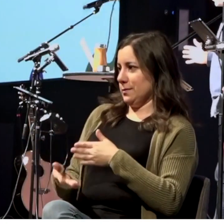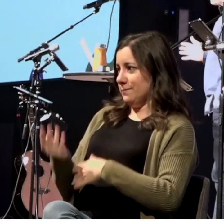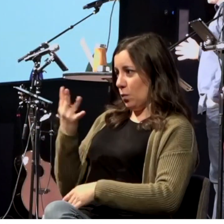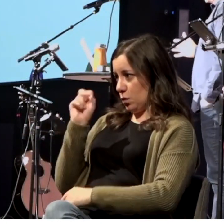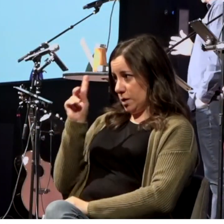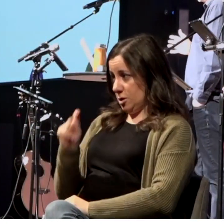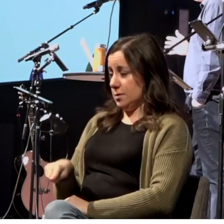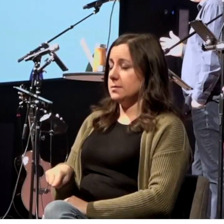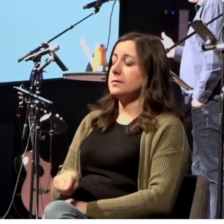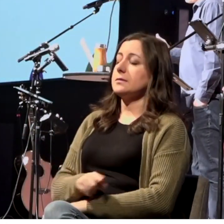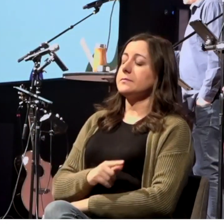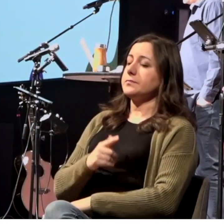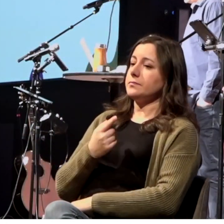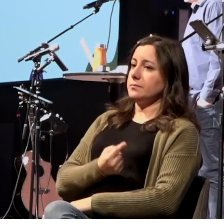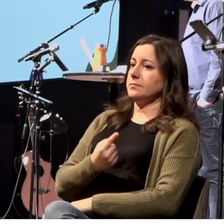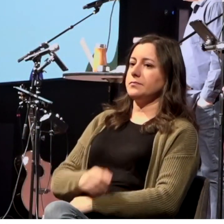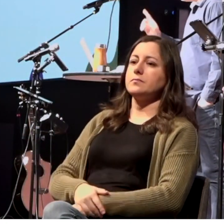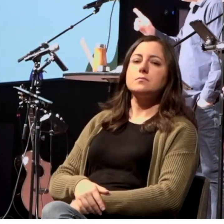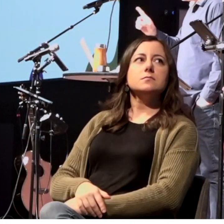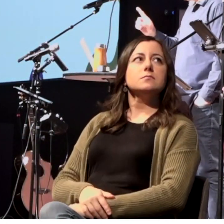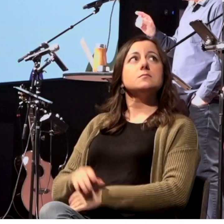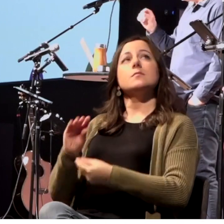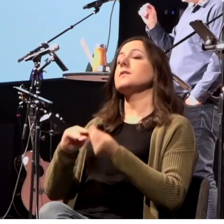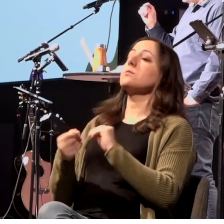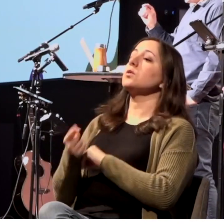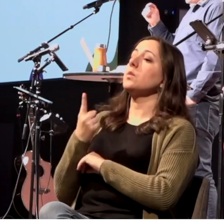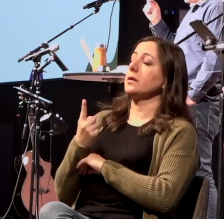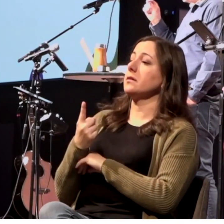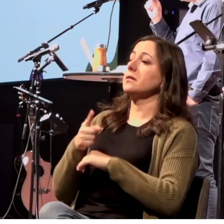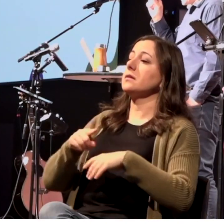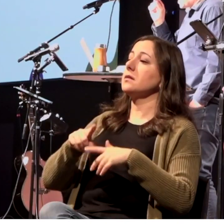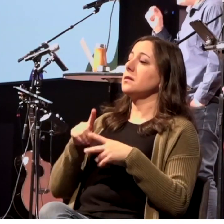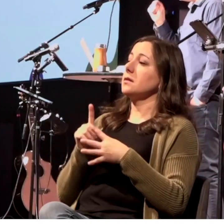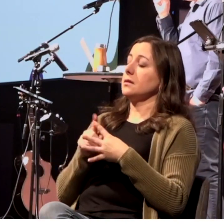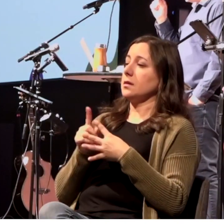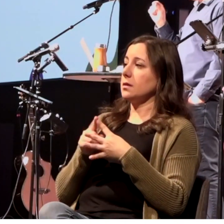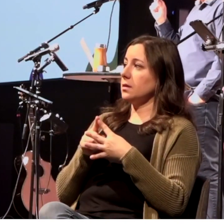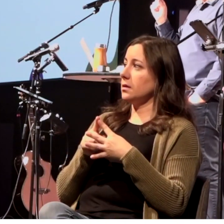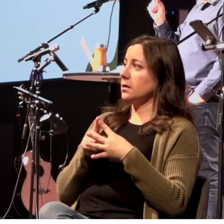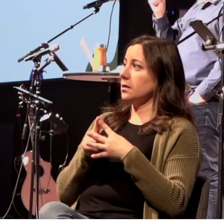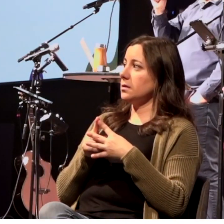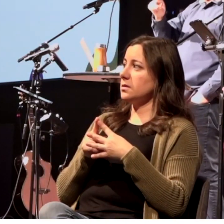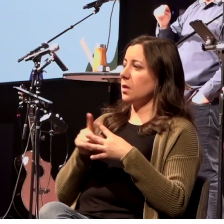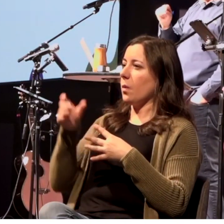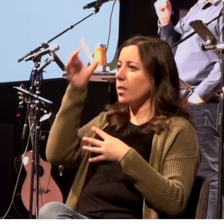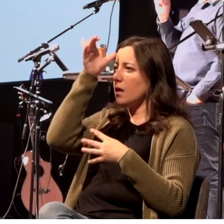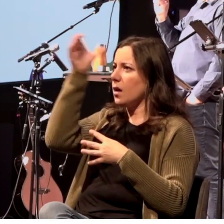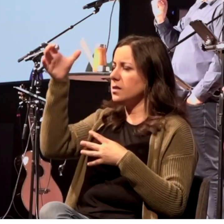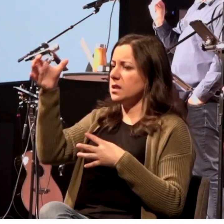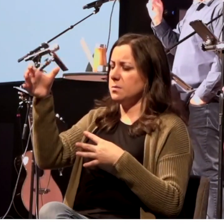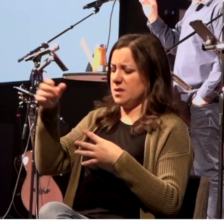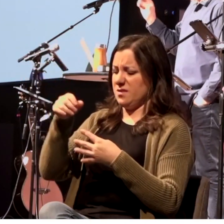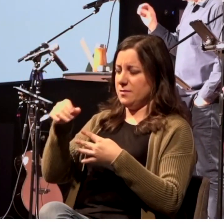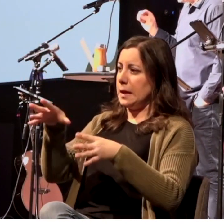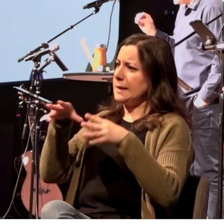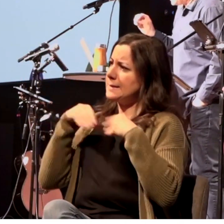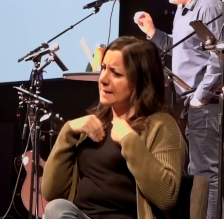for you number one I want you to take a walk with this how can the concept of accept reject redeem